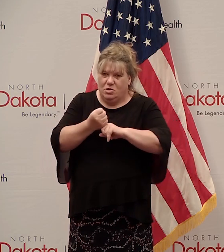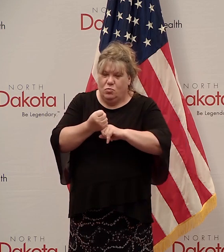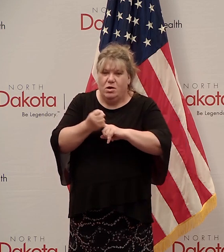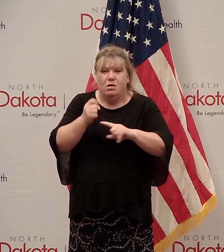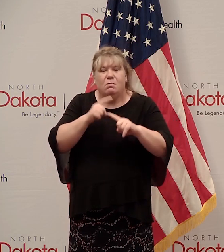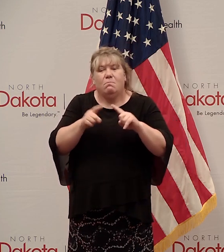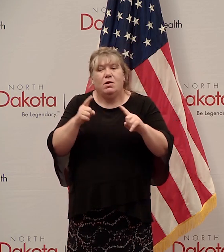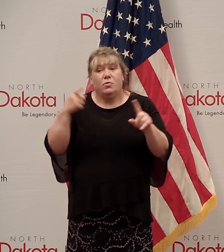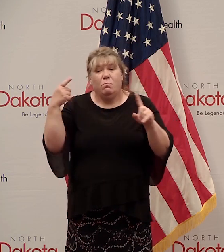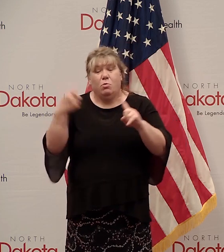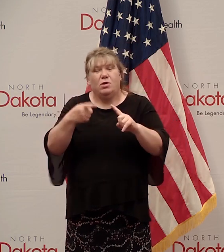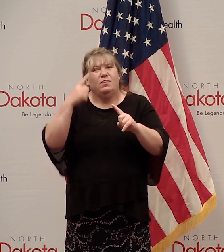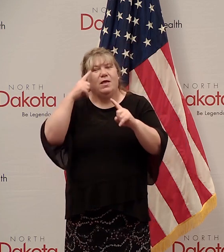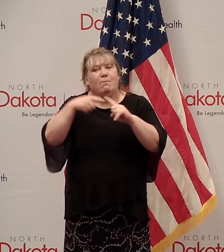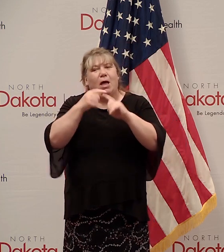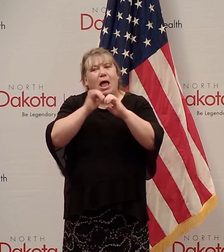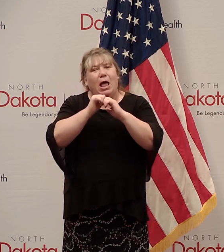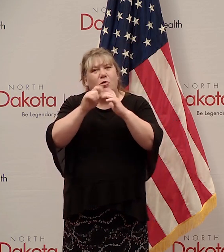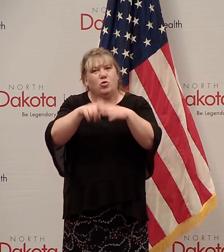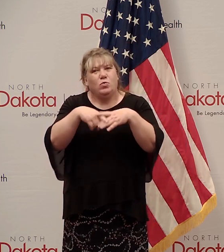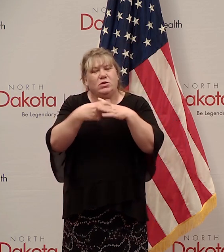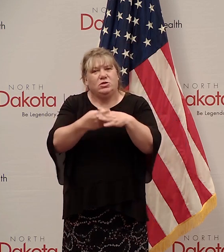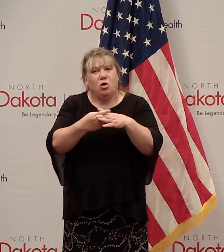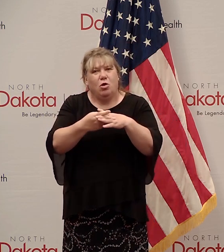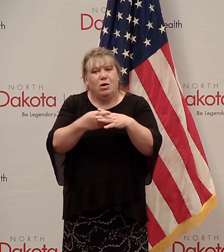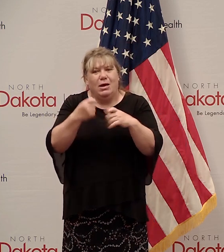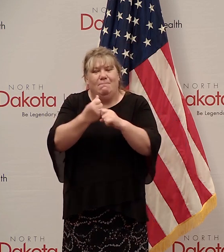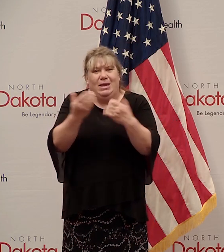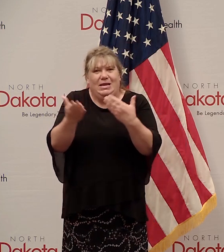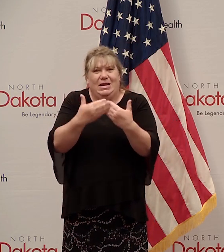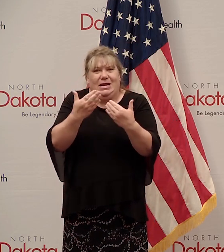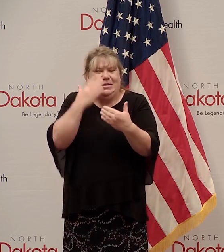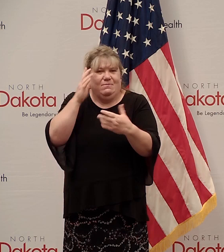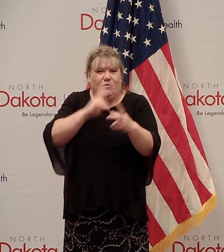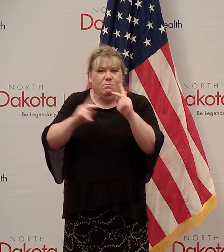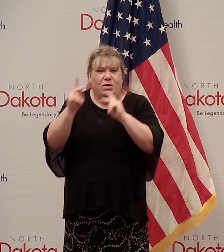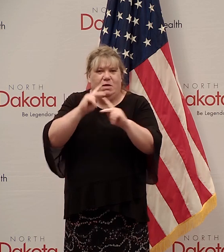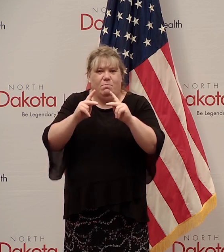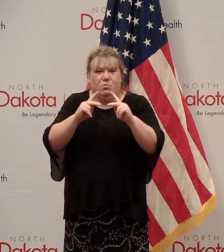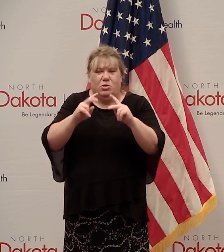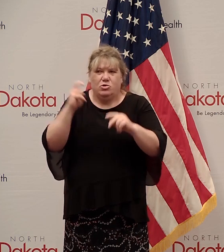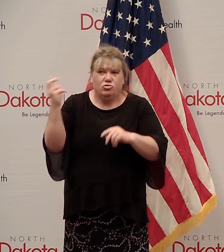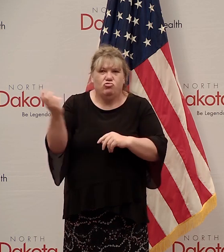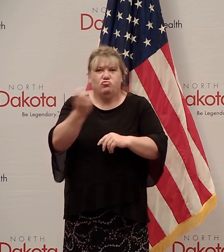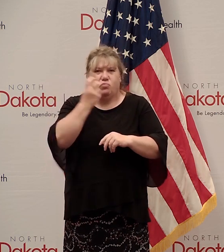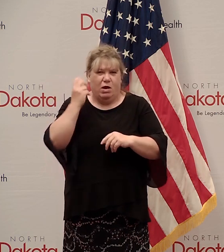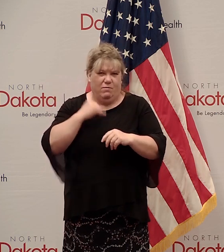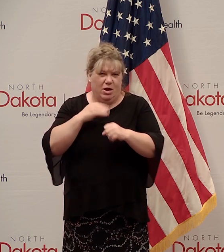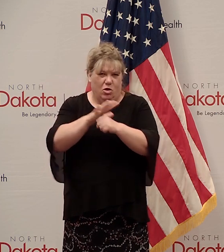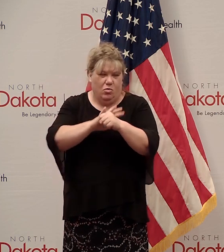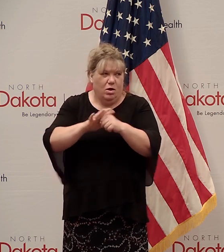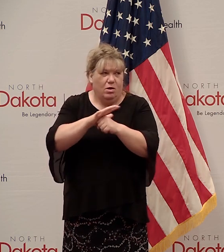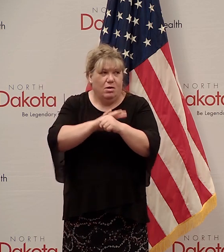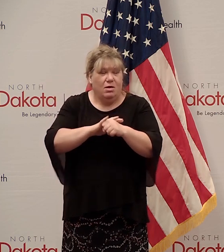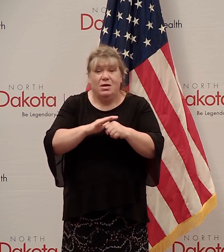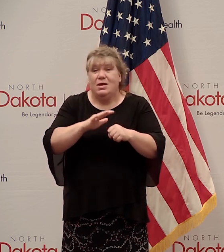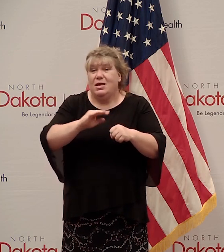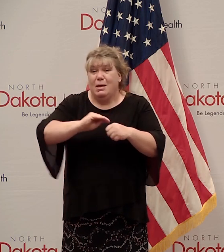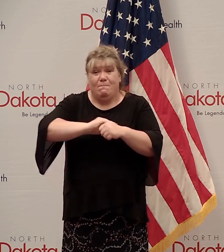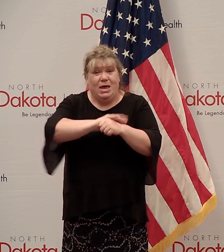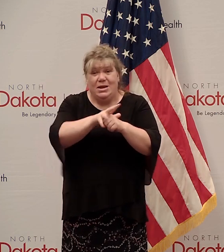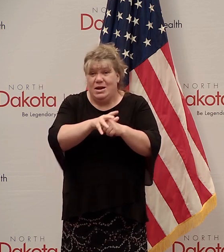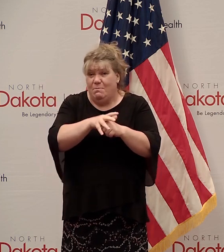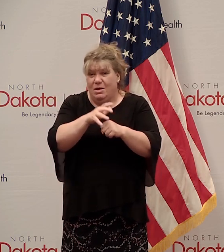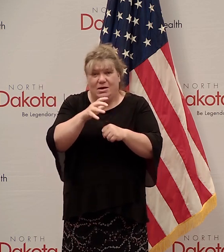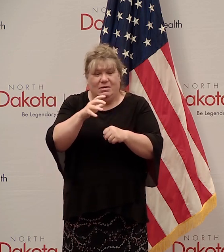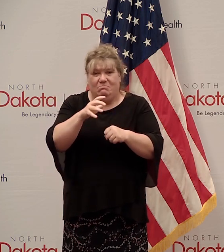we want to, you know, just think about how do we, how do we start making it easy for people to move within our region? The virus doesn't understand the state